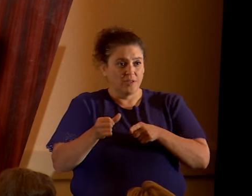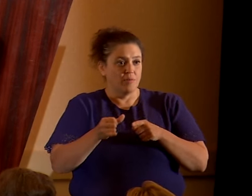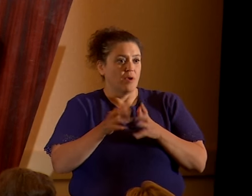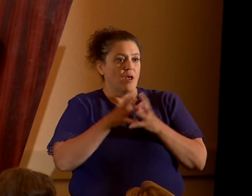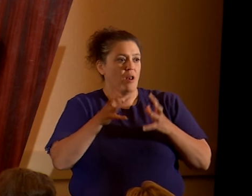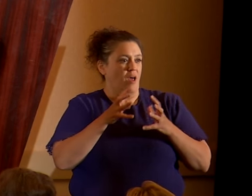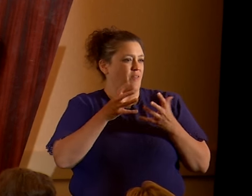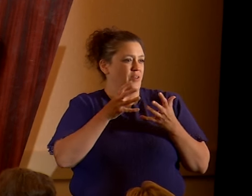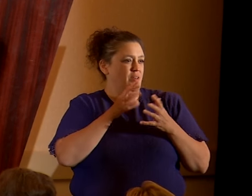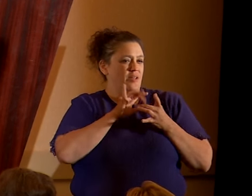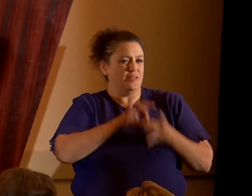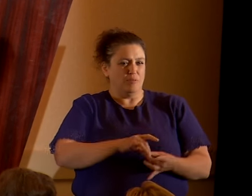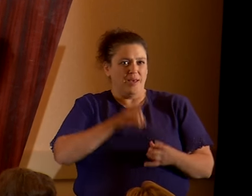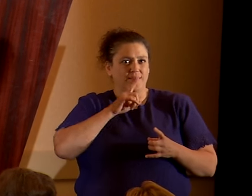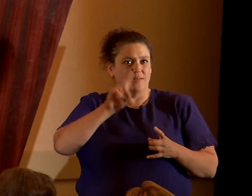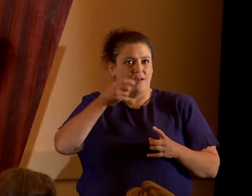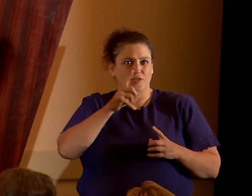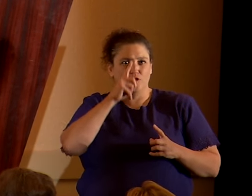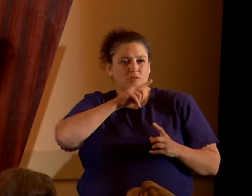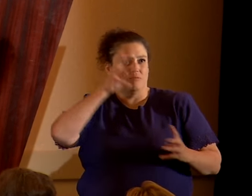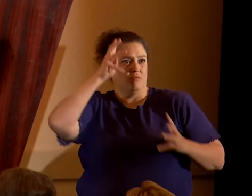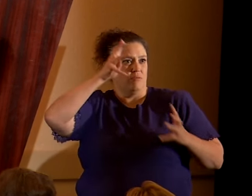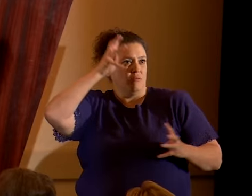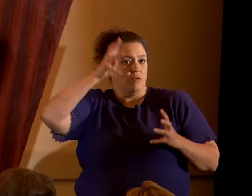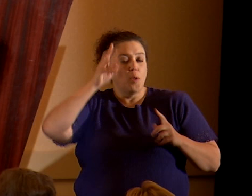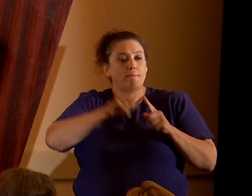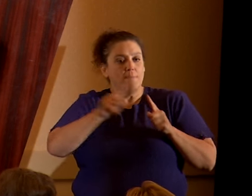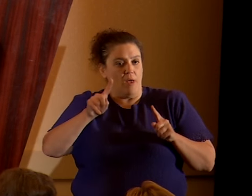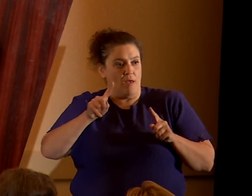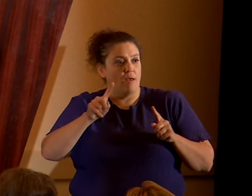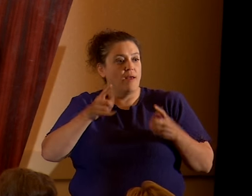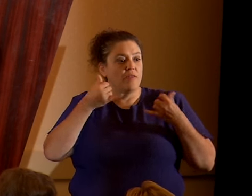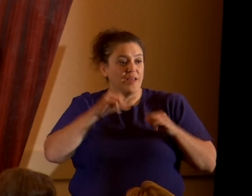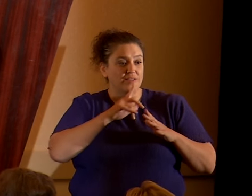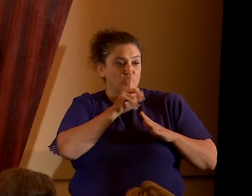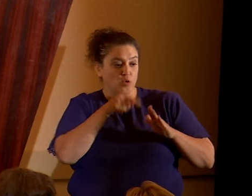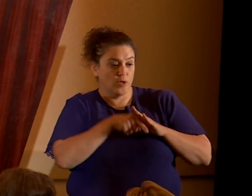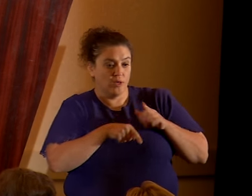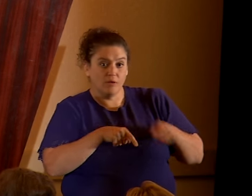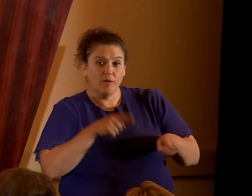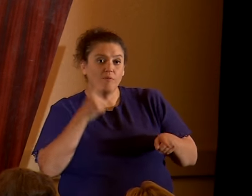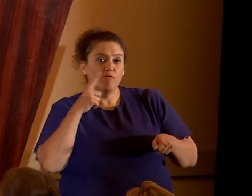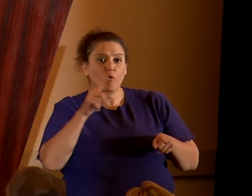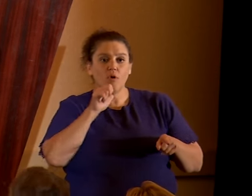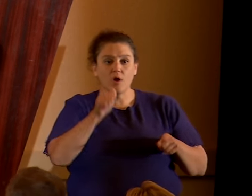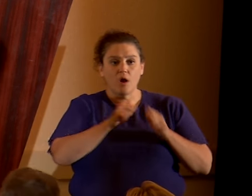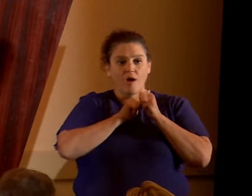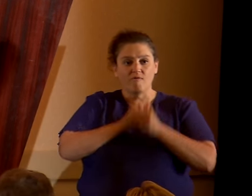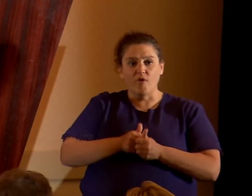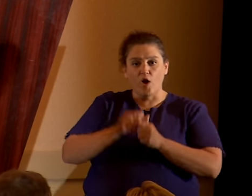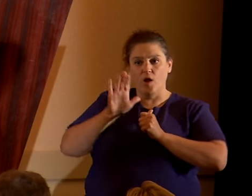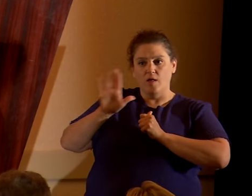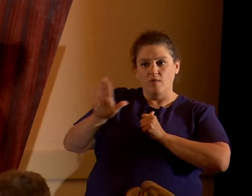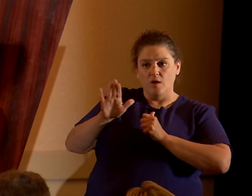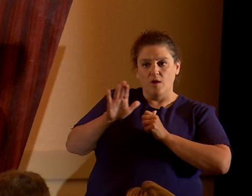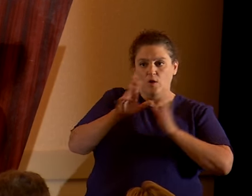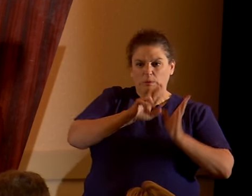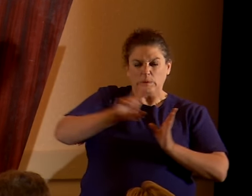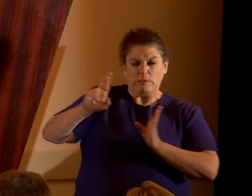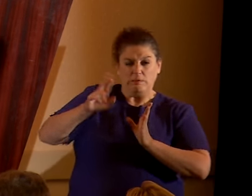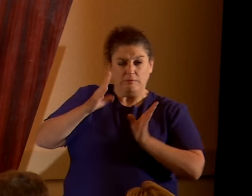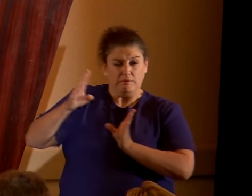superstition. So you cannot really be a true Muslim. But they still get killed for simply not following the fundamentalists, what the